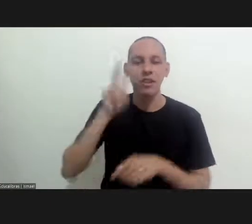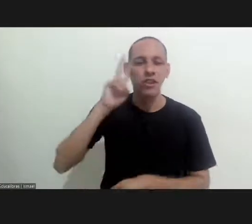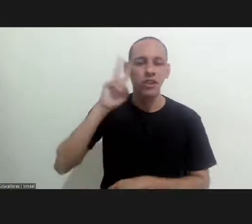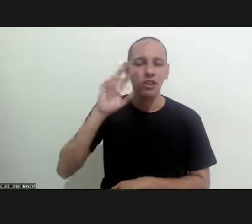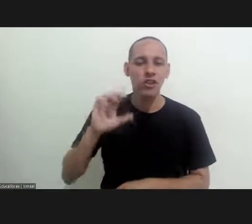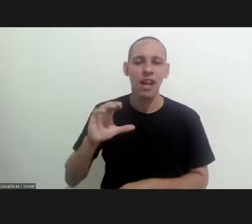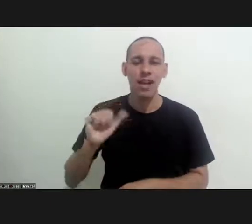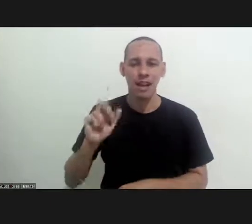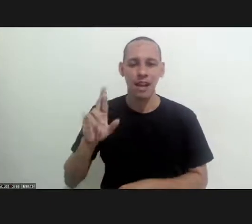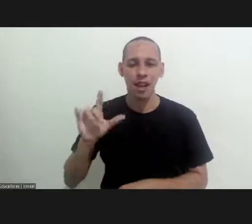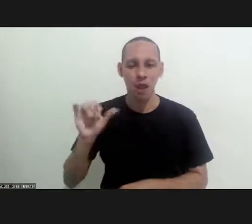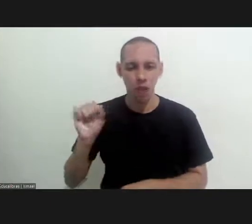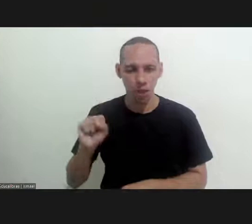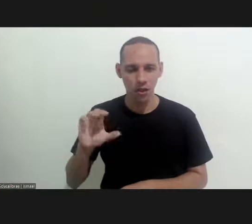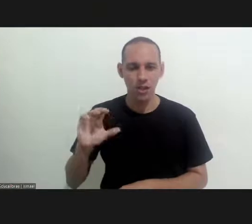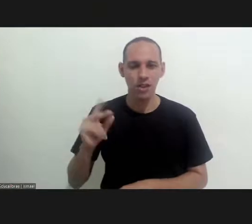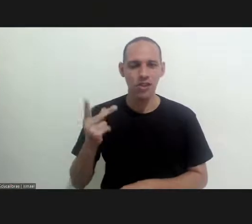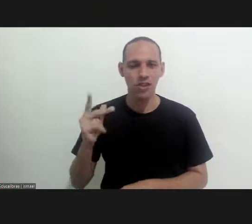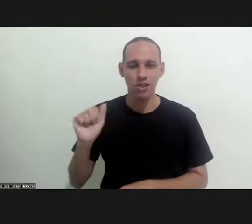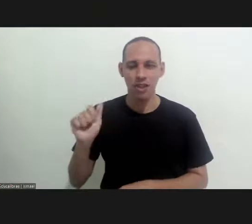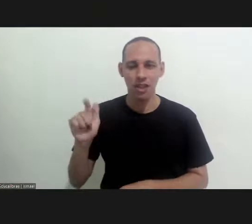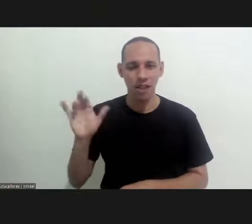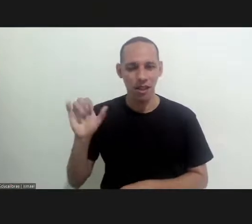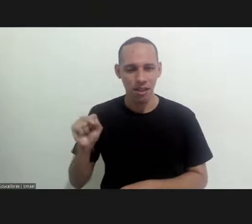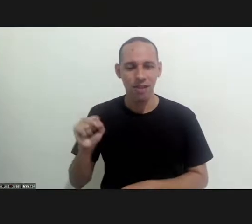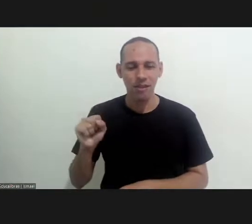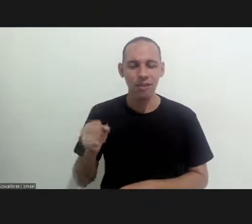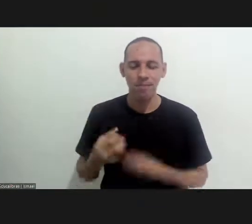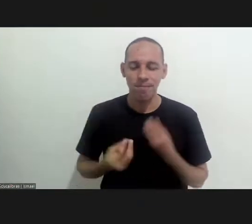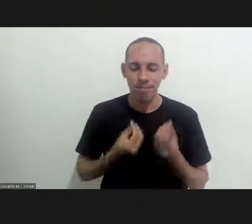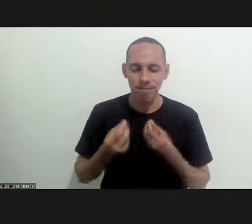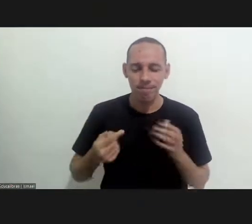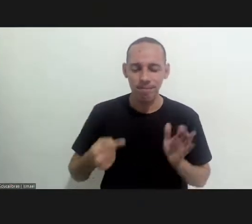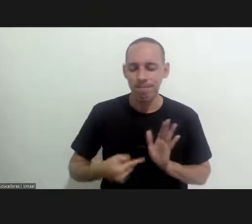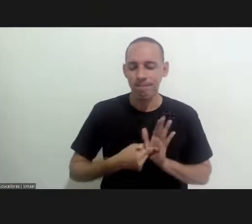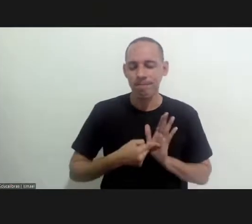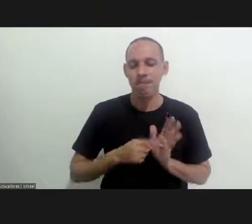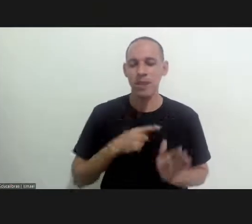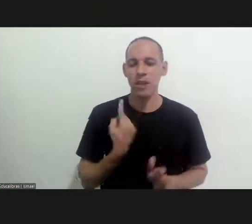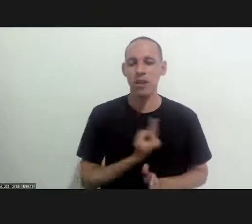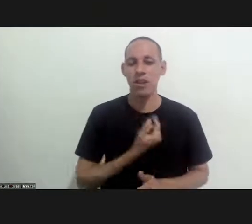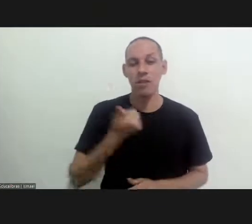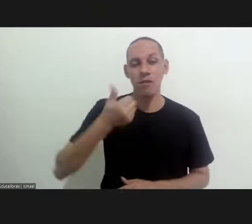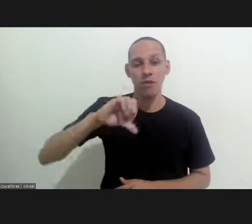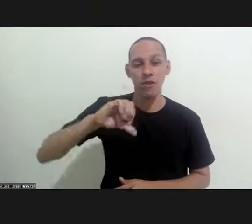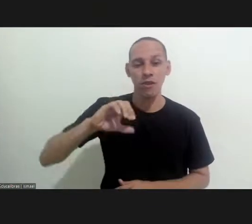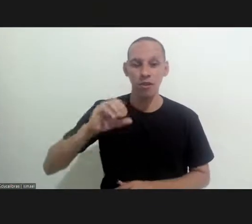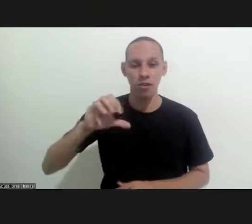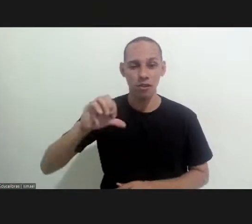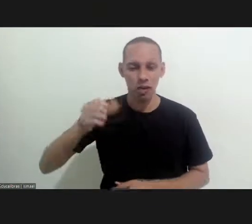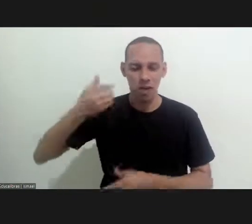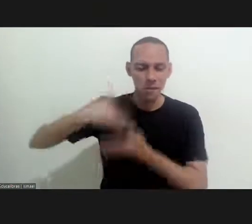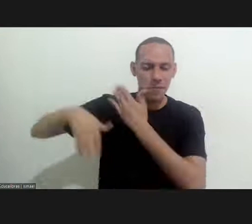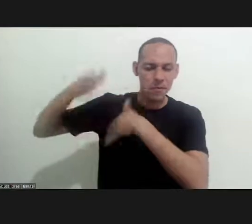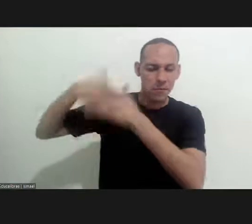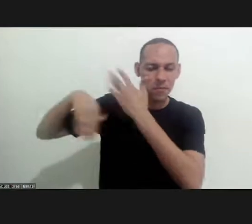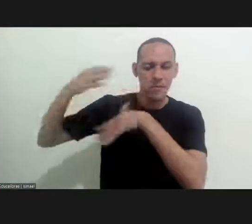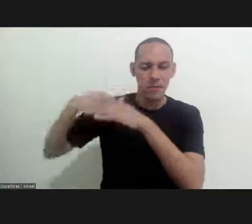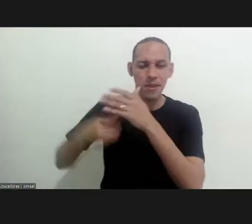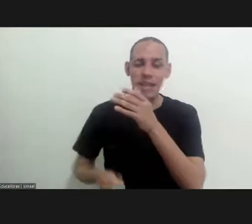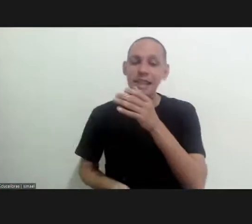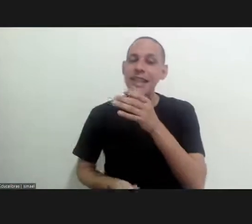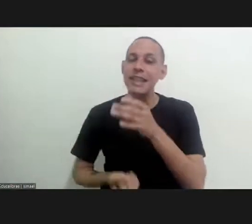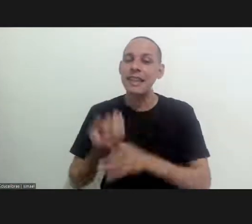legacy is very sensitive for all of us. In 1909 when we launched